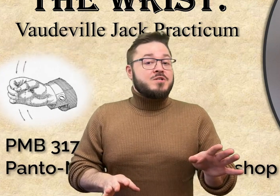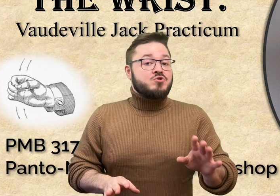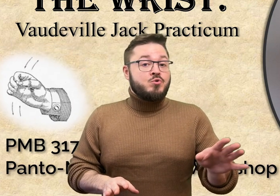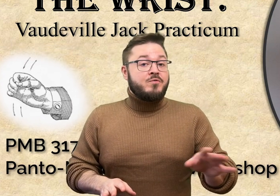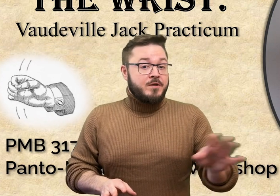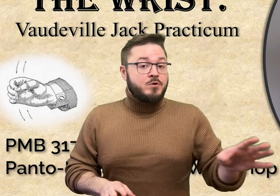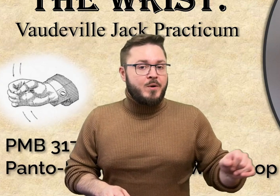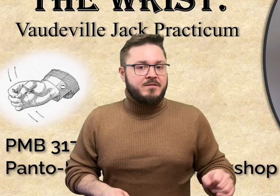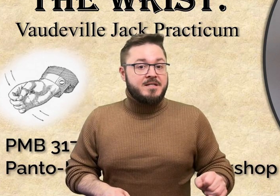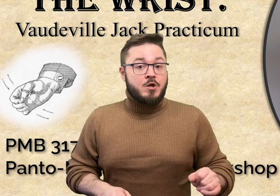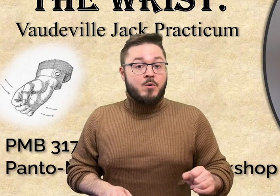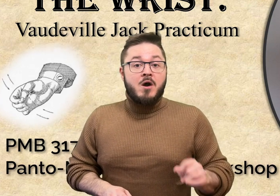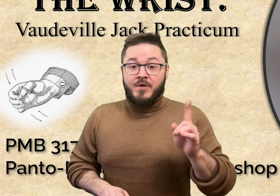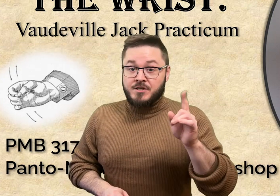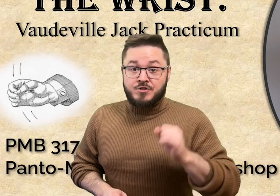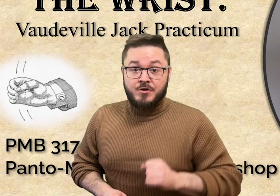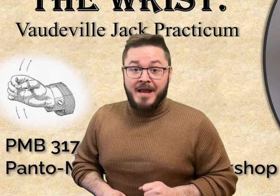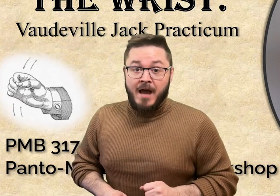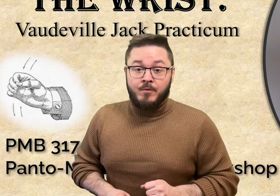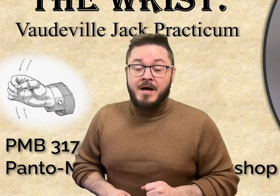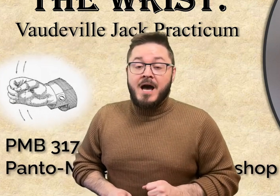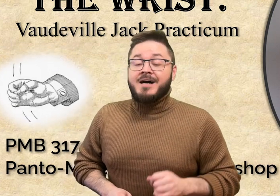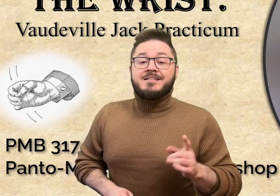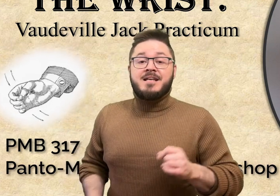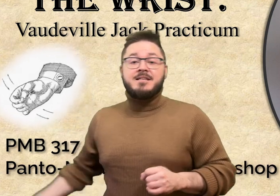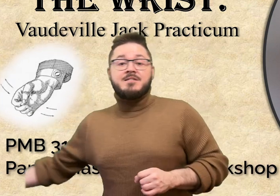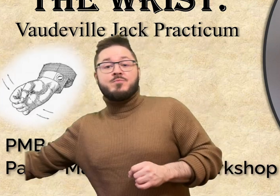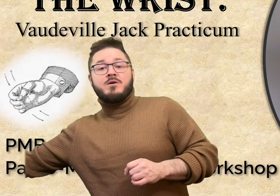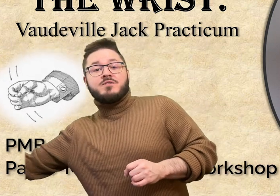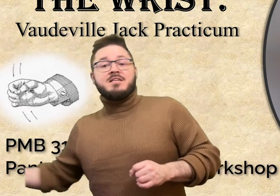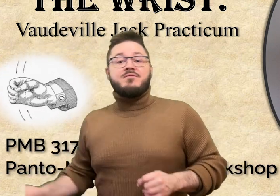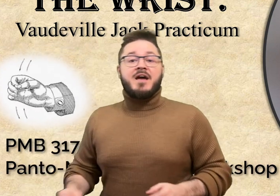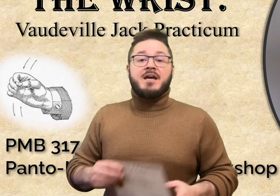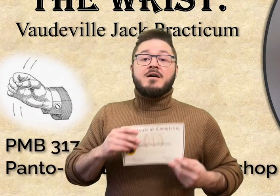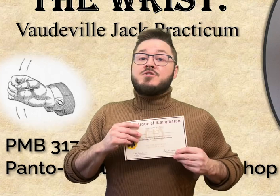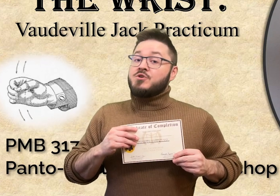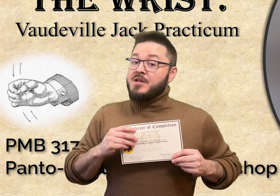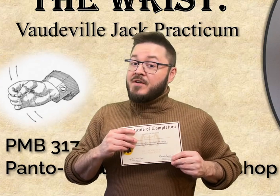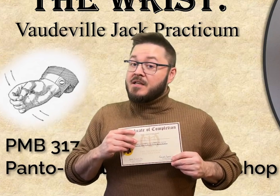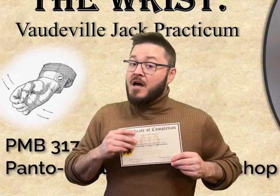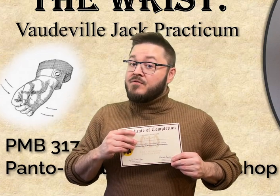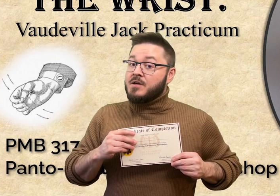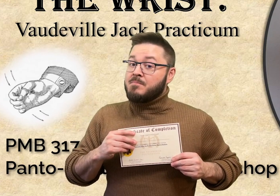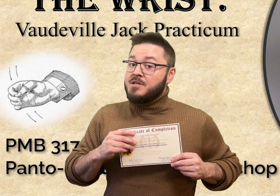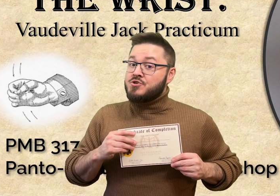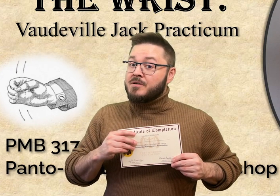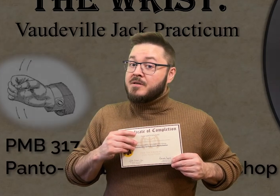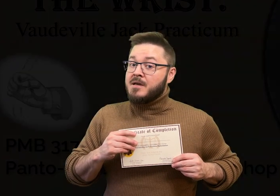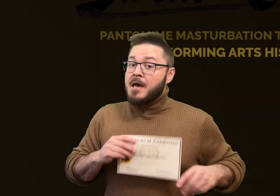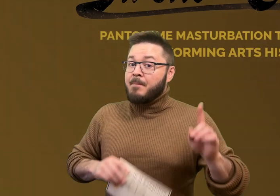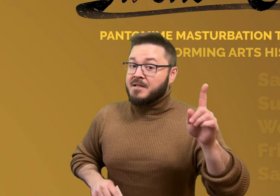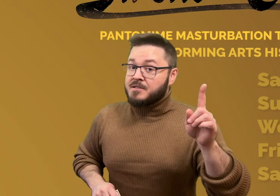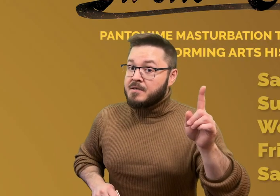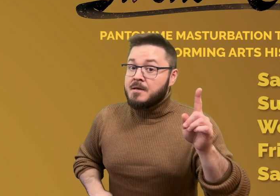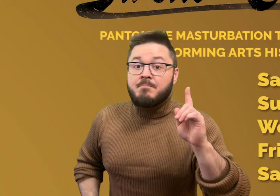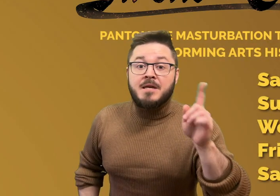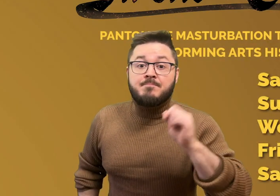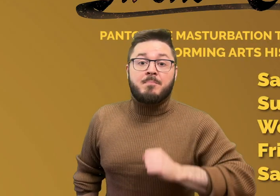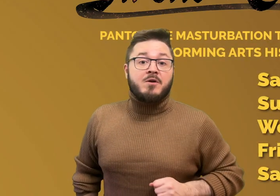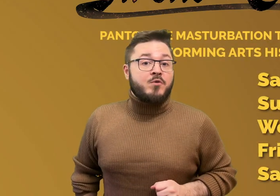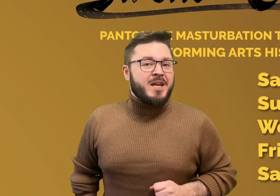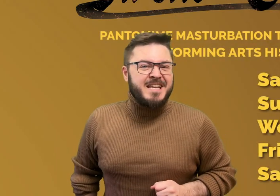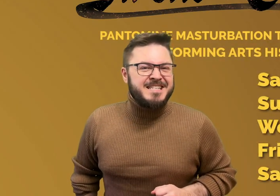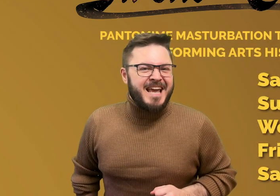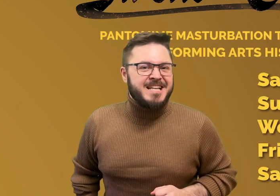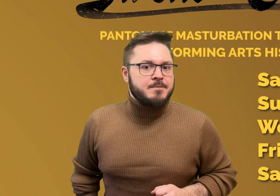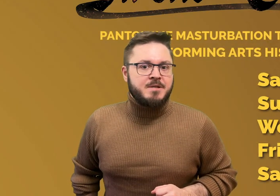my courses do fill quickly, so register now. Attendees will receive a certificate of completion. But be